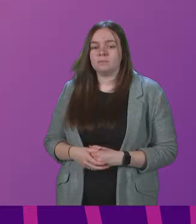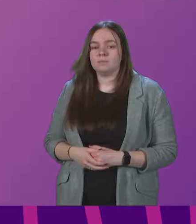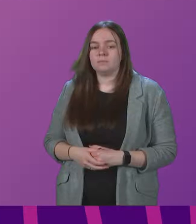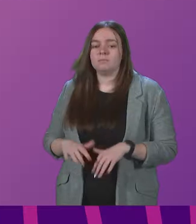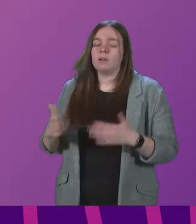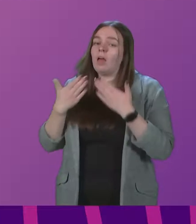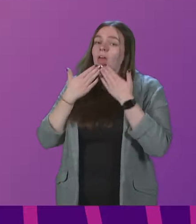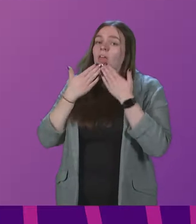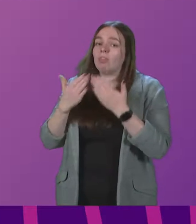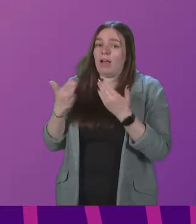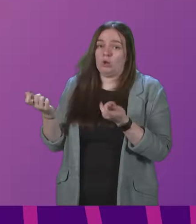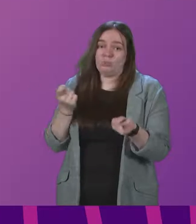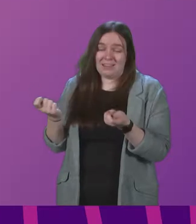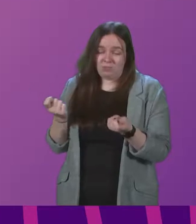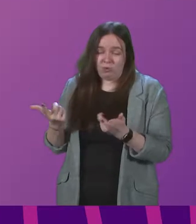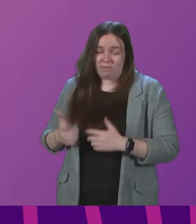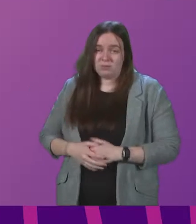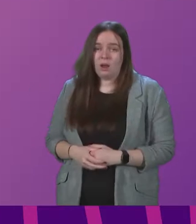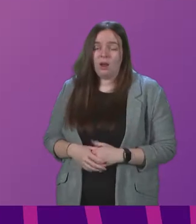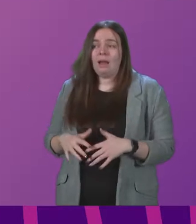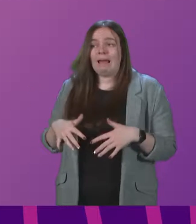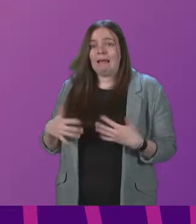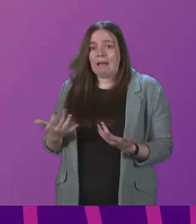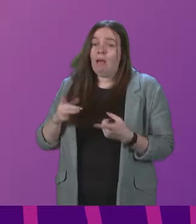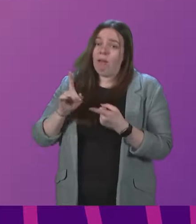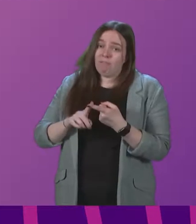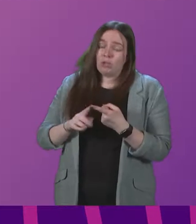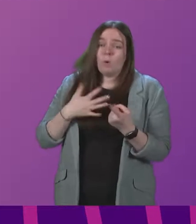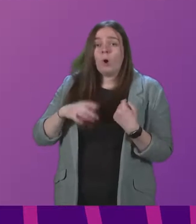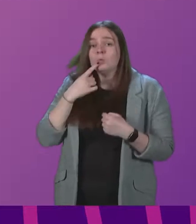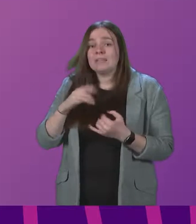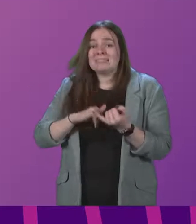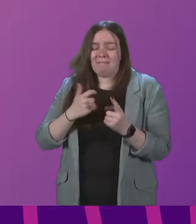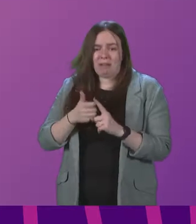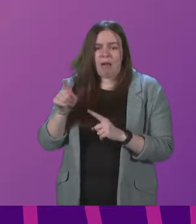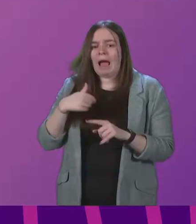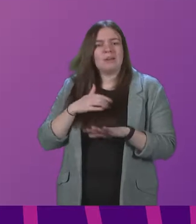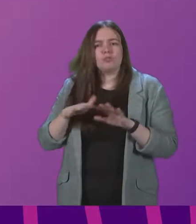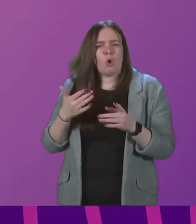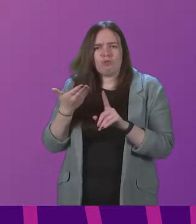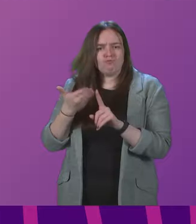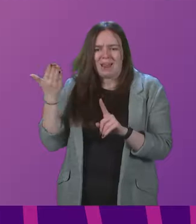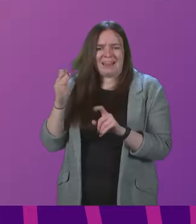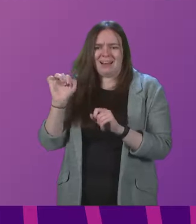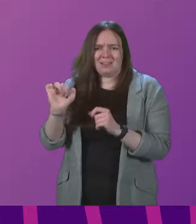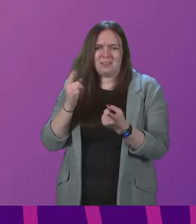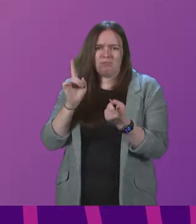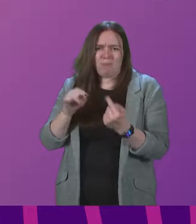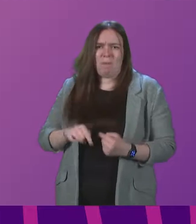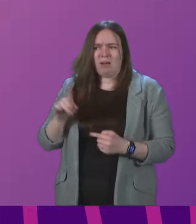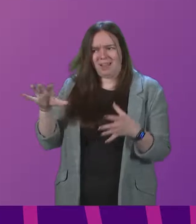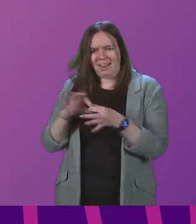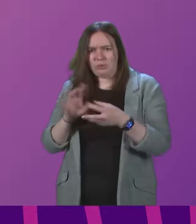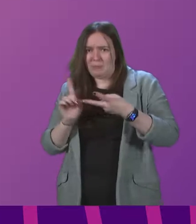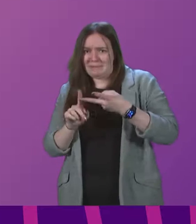Thank you, President Officer. Firstly, what I would say to Stephen Kerr is I do not recognise the remarks that he attributes to the Deputy First